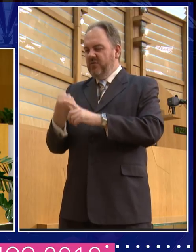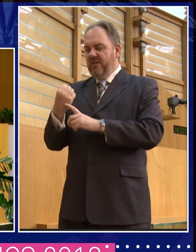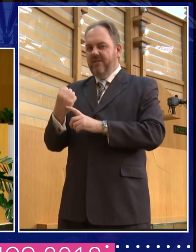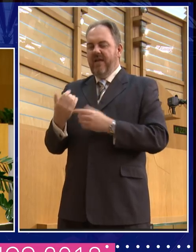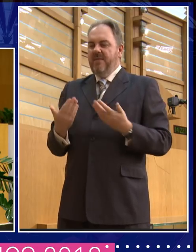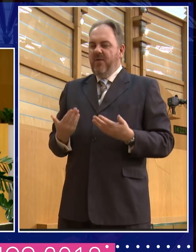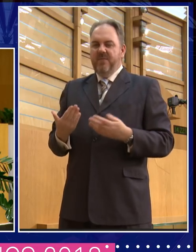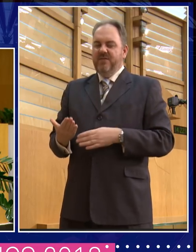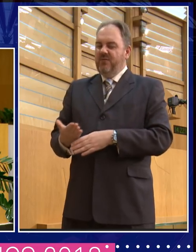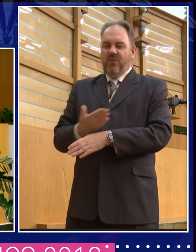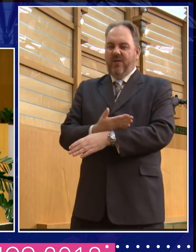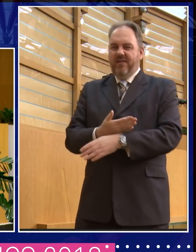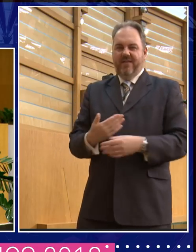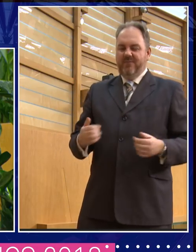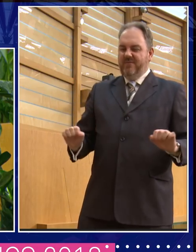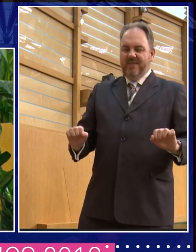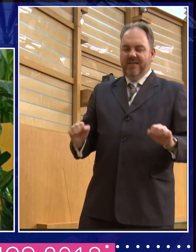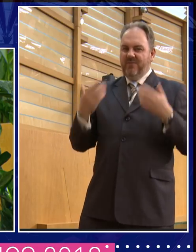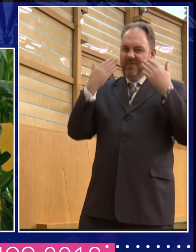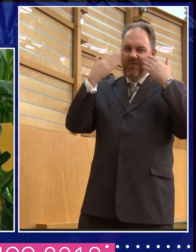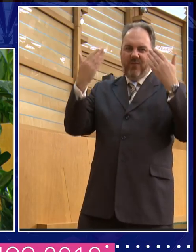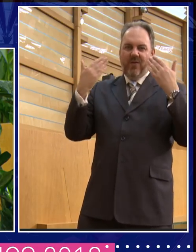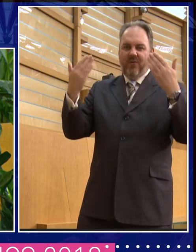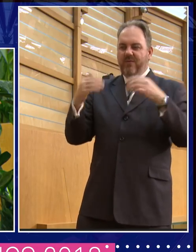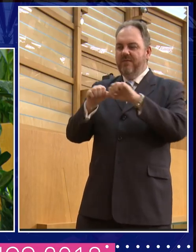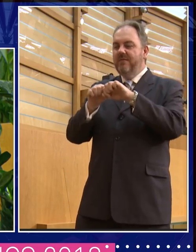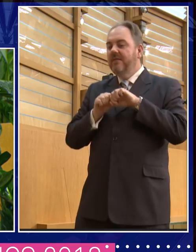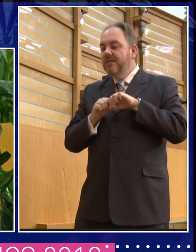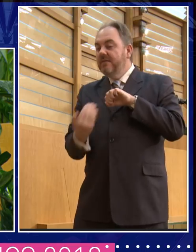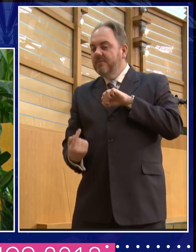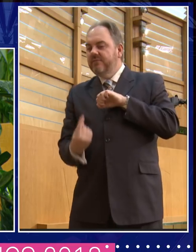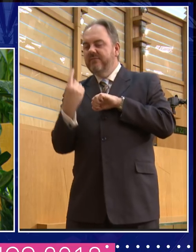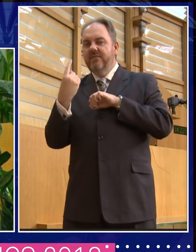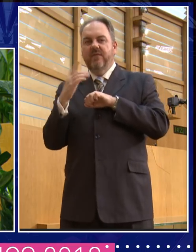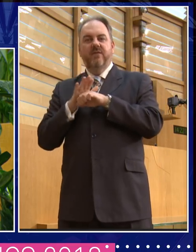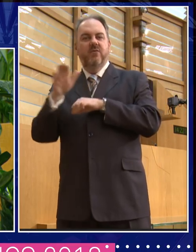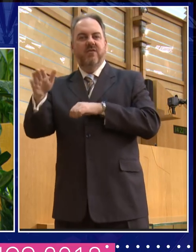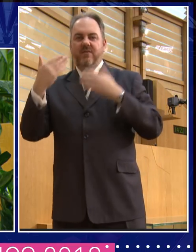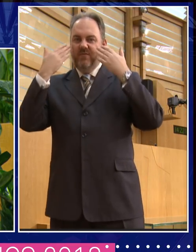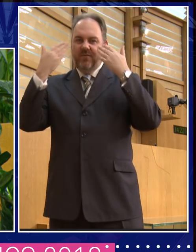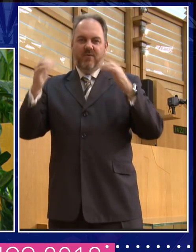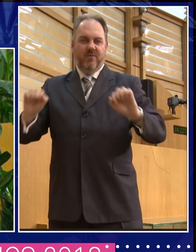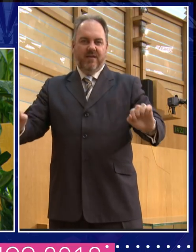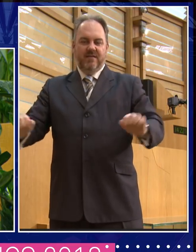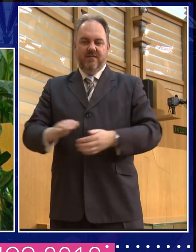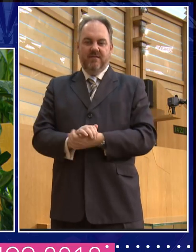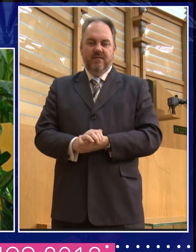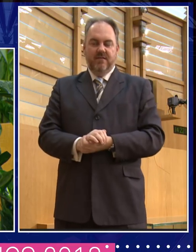to say, uh, and, you know, I have two entirely different predictions here. One is we'll look back to,